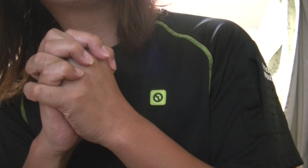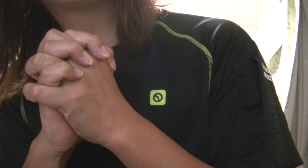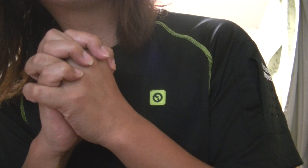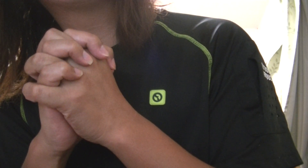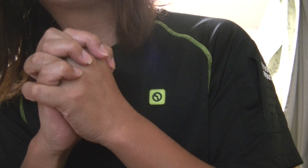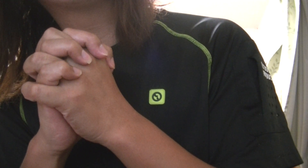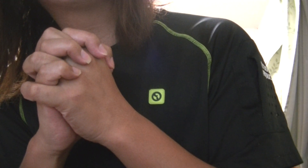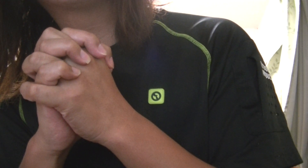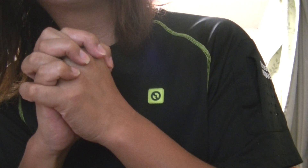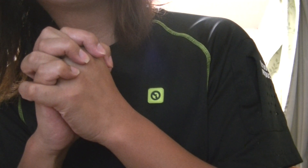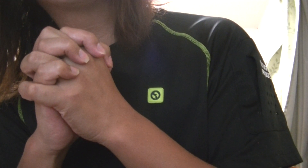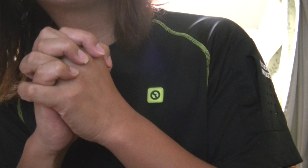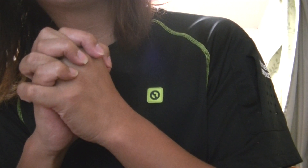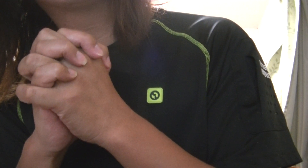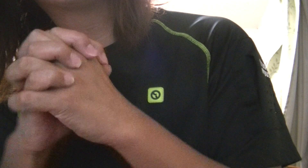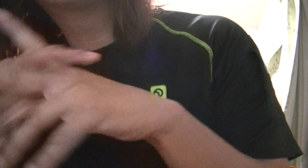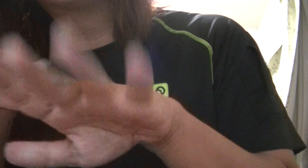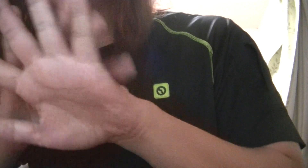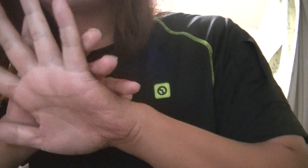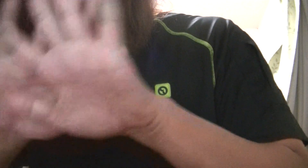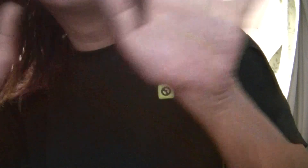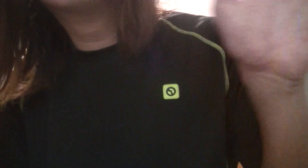brighter day So let's not give in